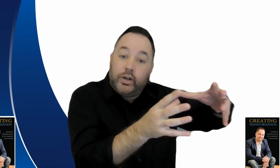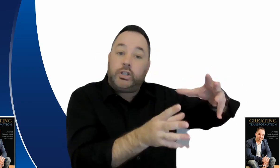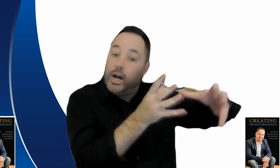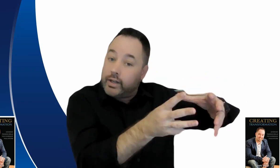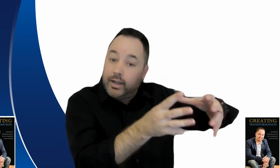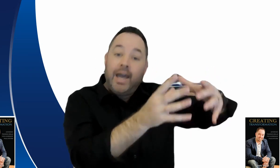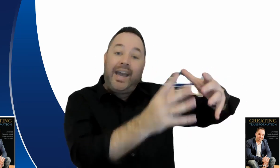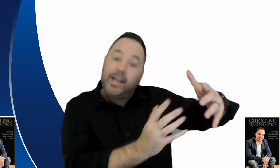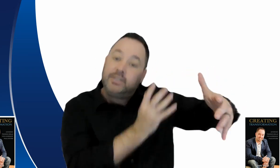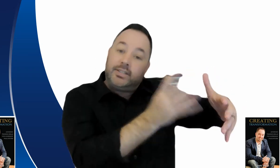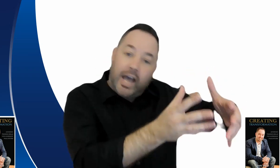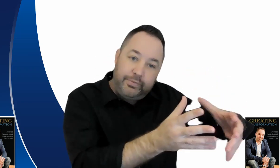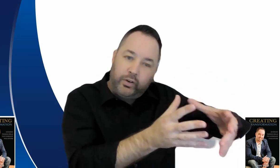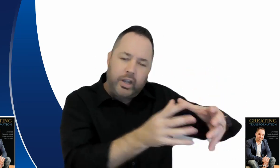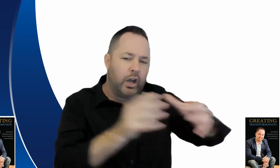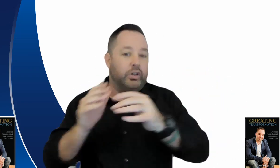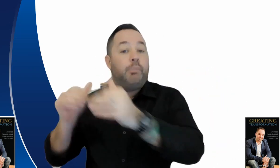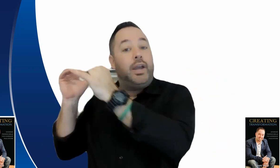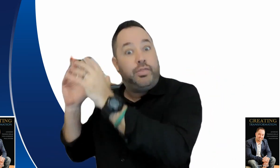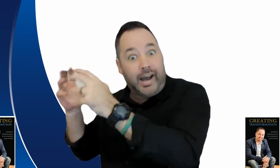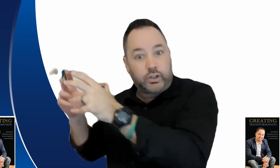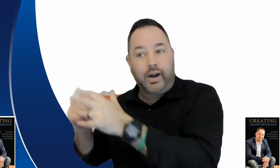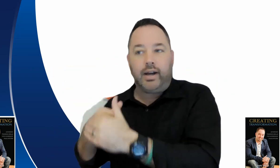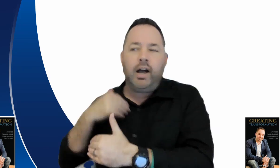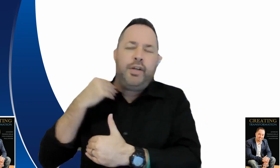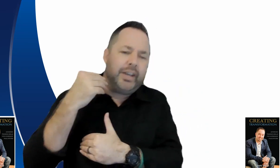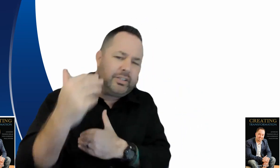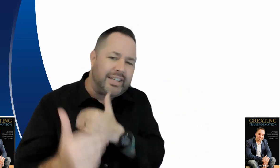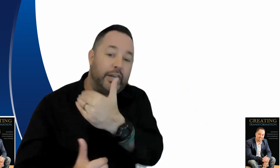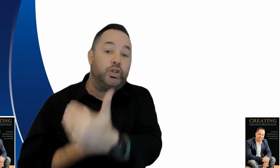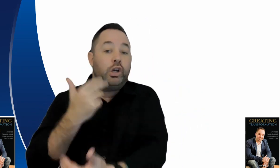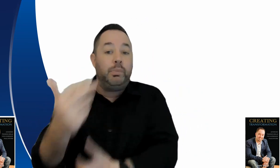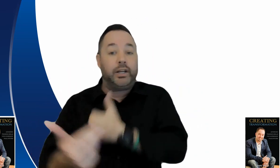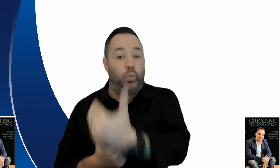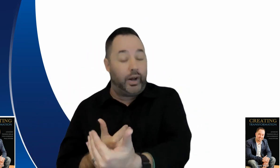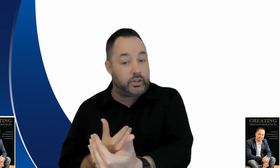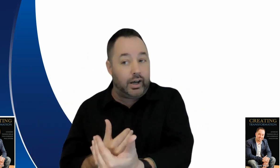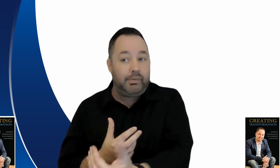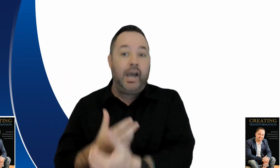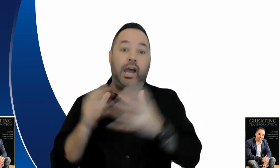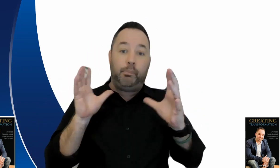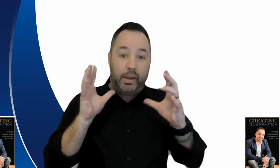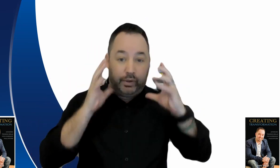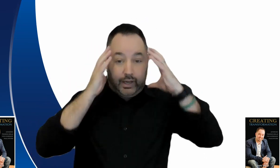good at chunking and scaffolding don't be that trainer that is saying too much at one time and people